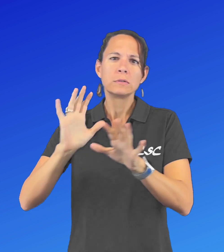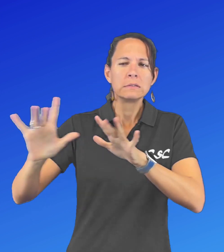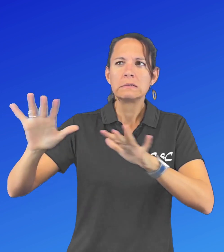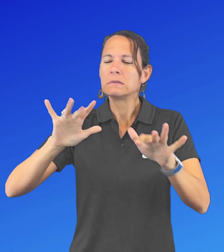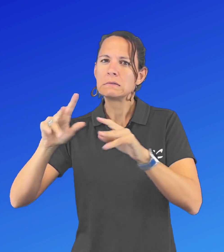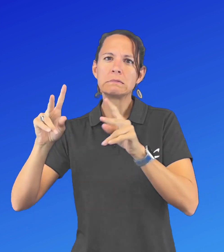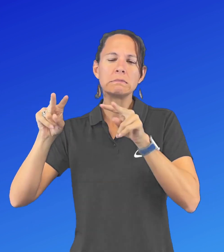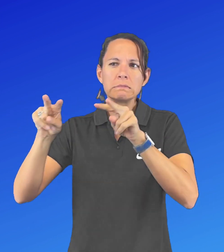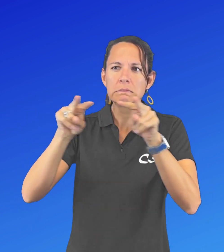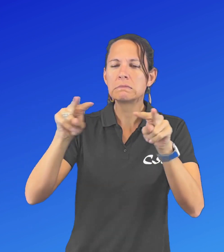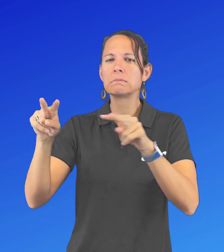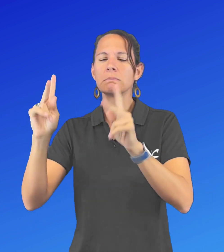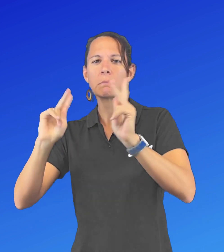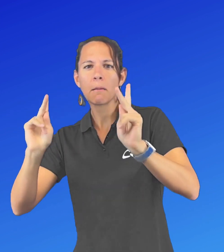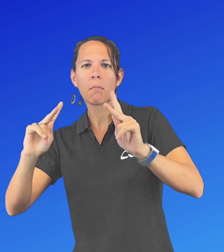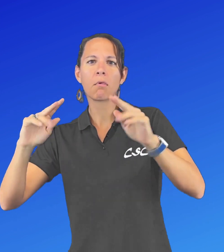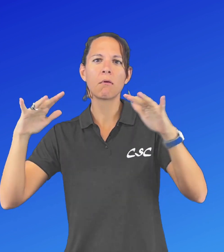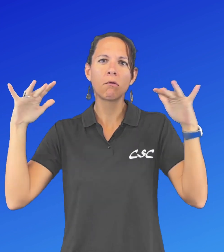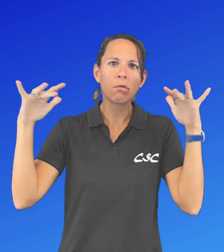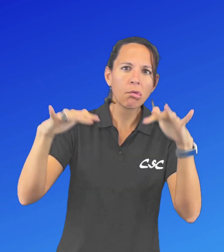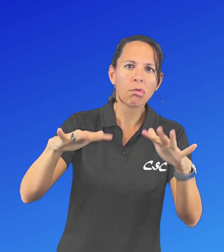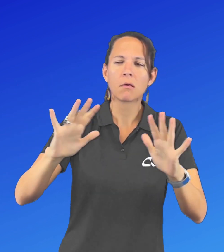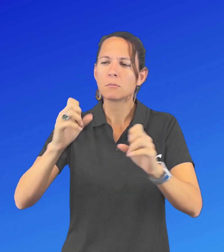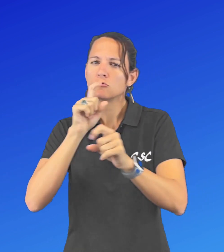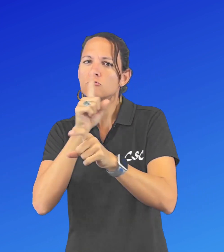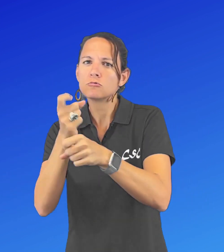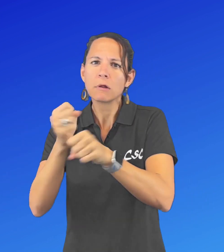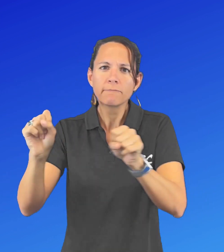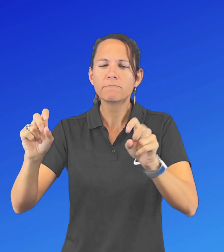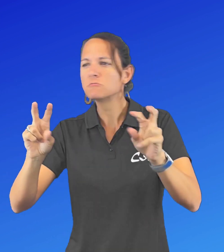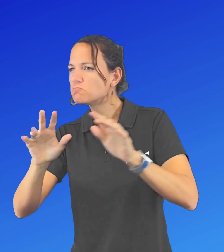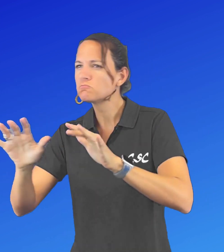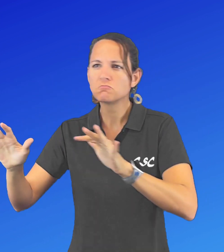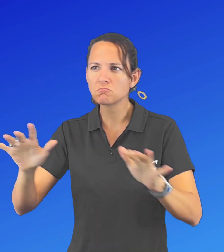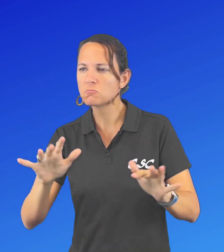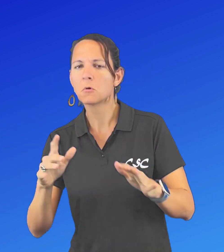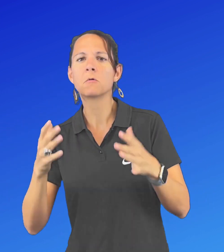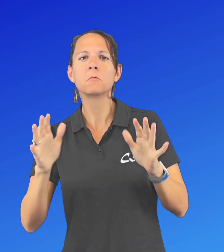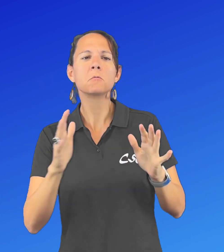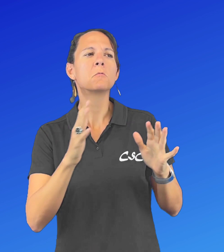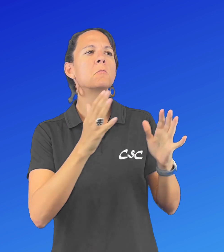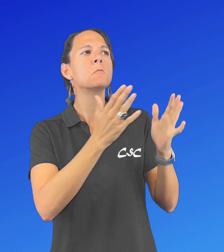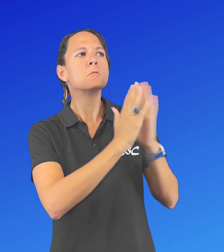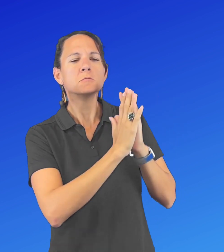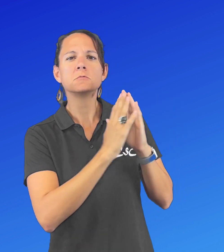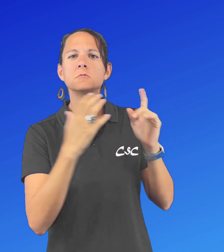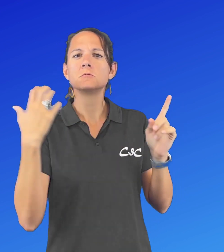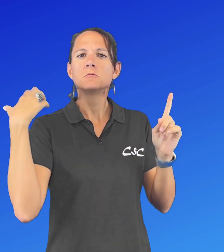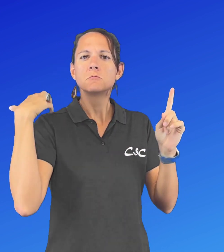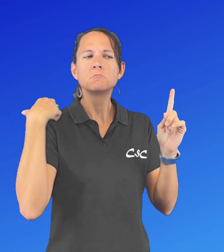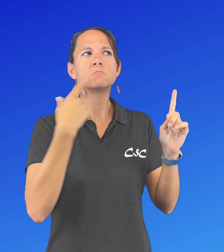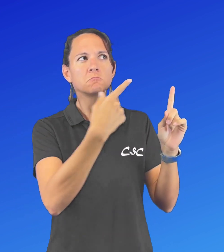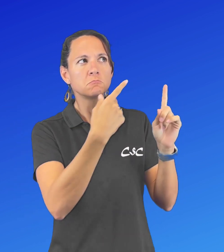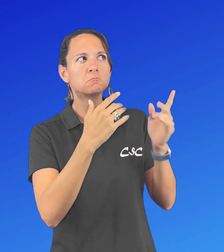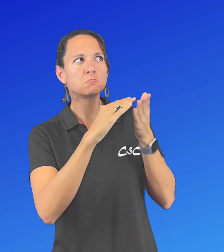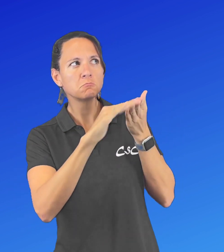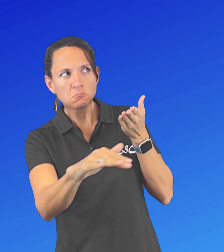everyone was safe. He asked his boss if he could take a break from work to participate